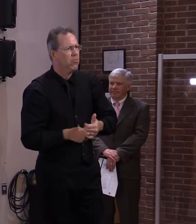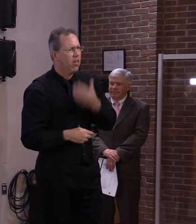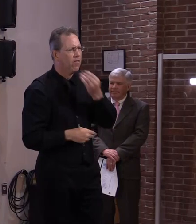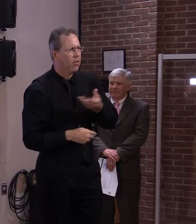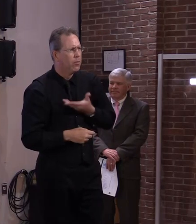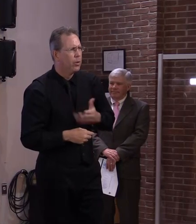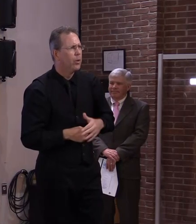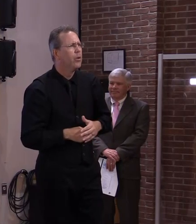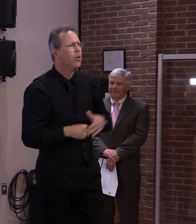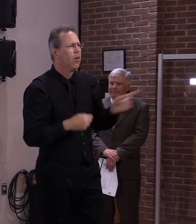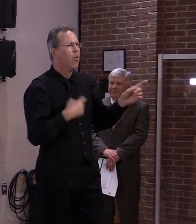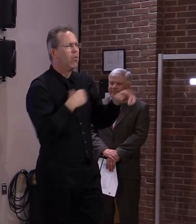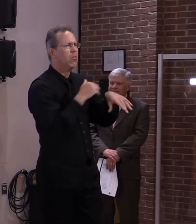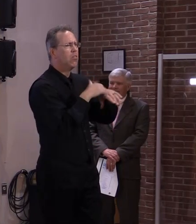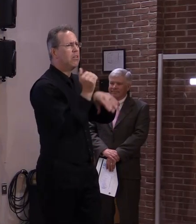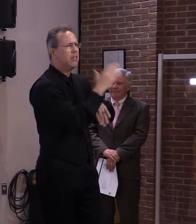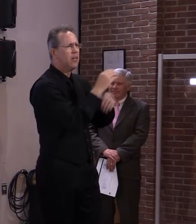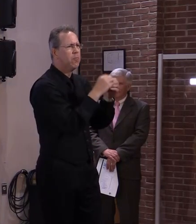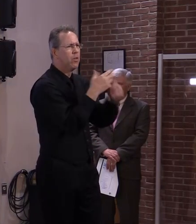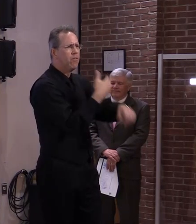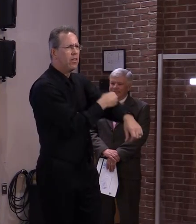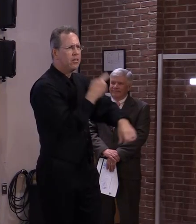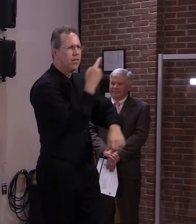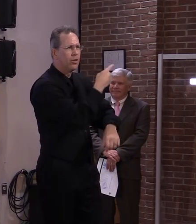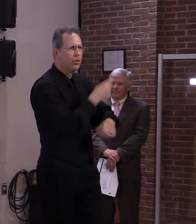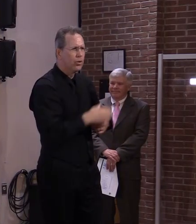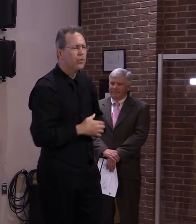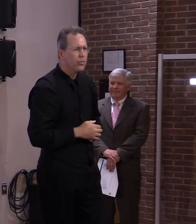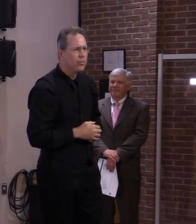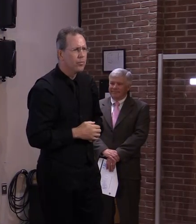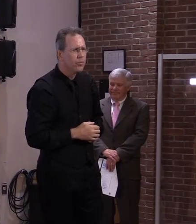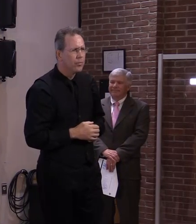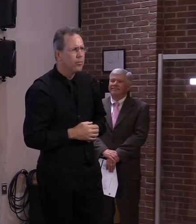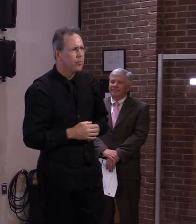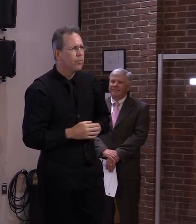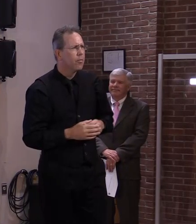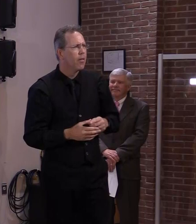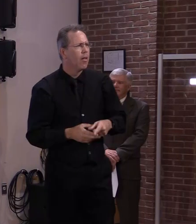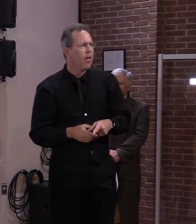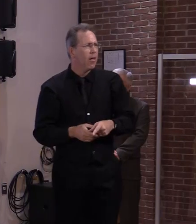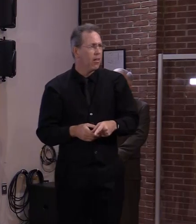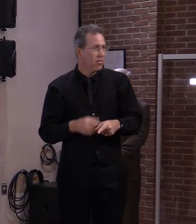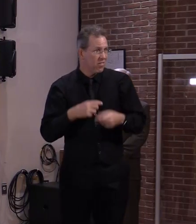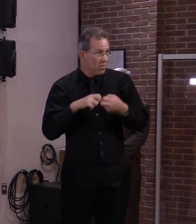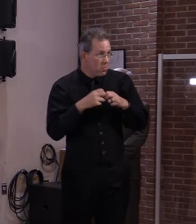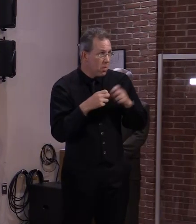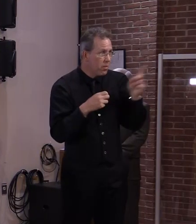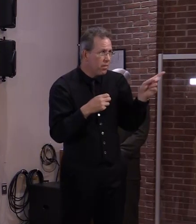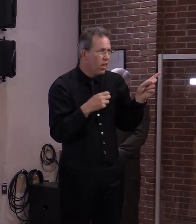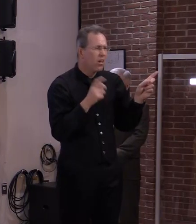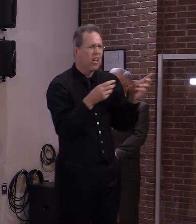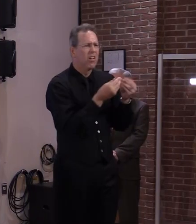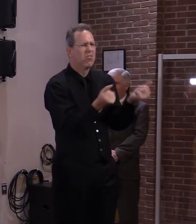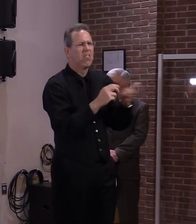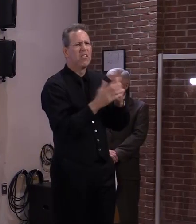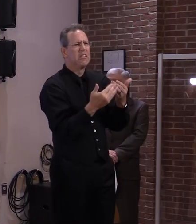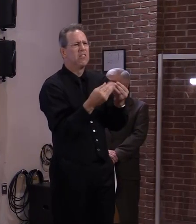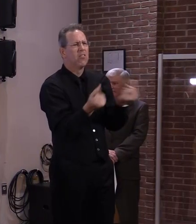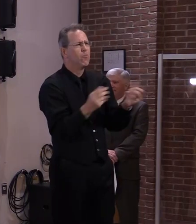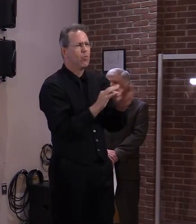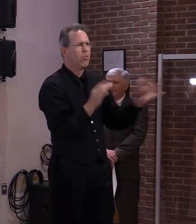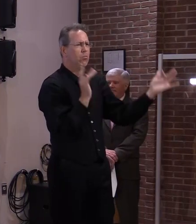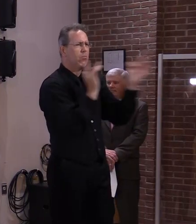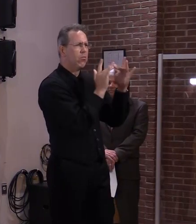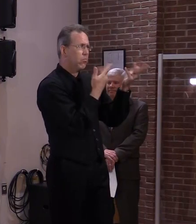equally clear i i believe we can fix that if uh if there's a problem so give us a call you should i have him